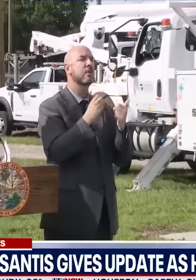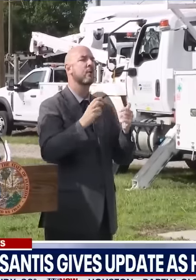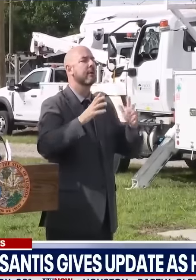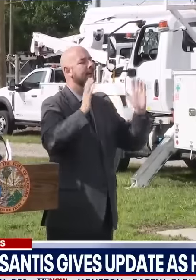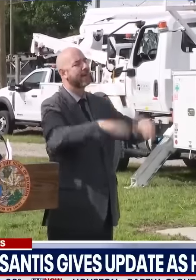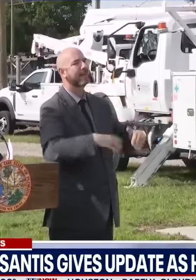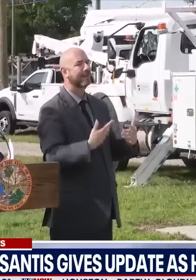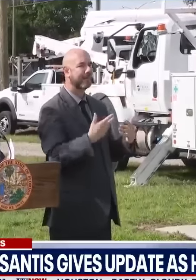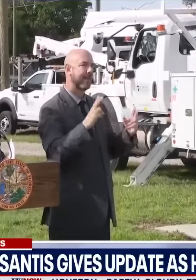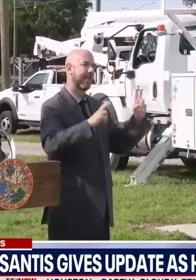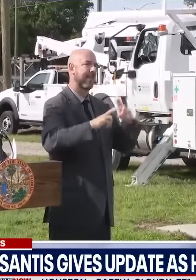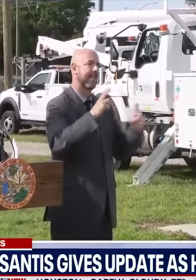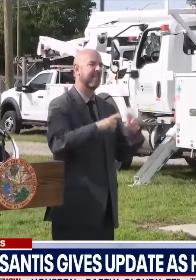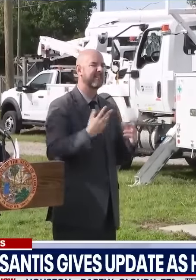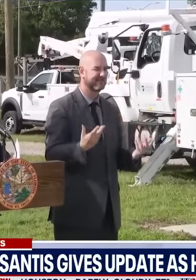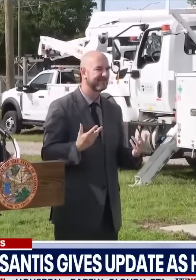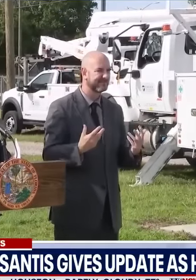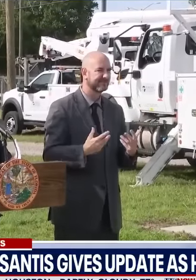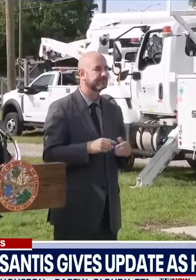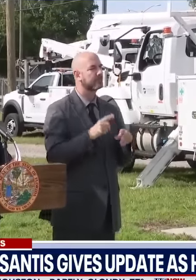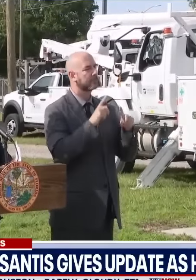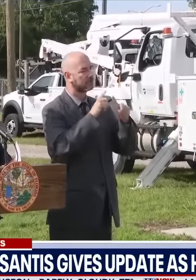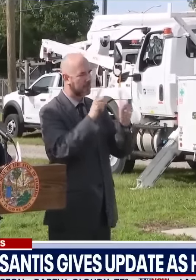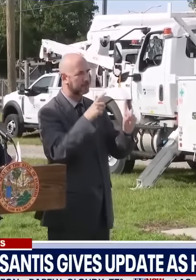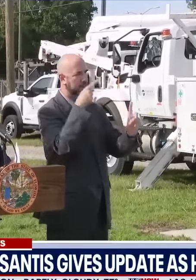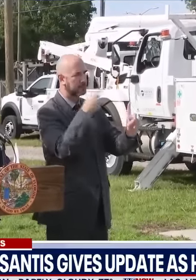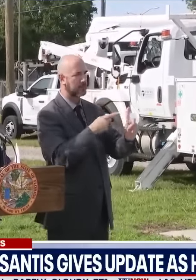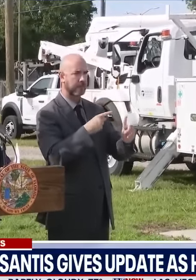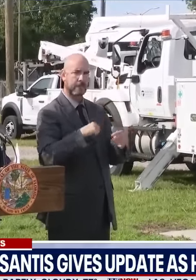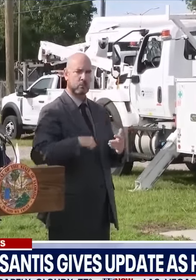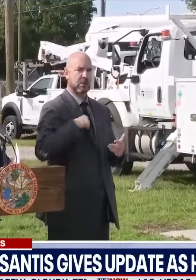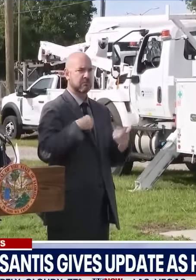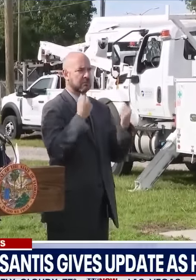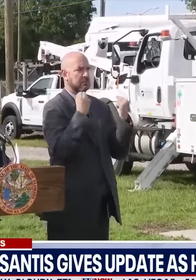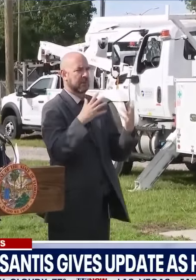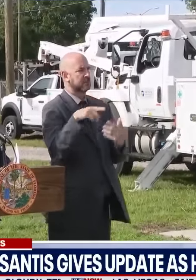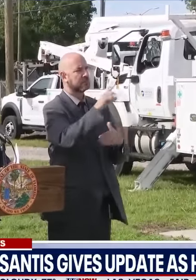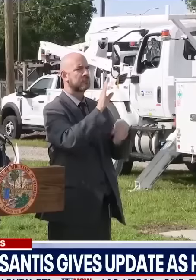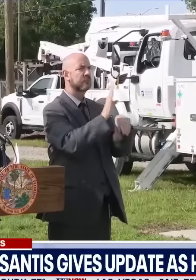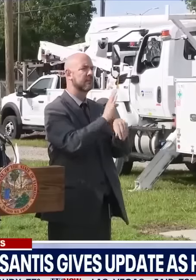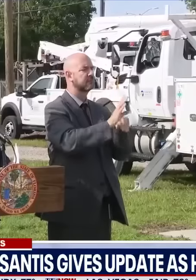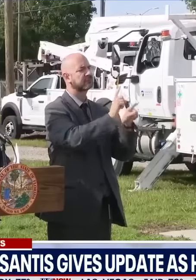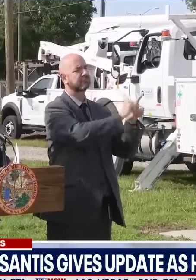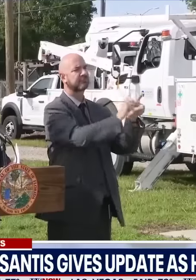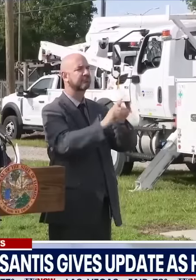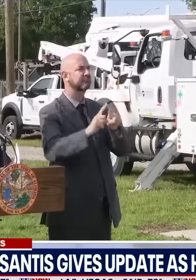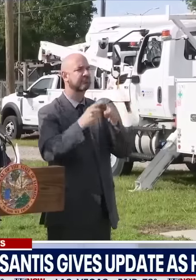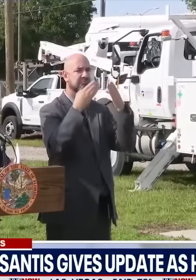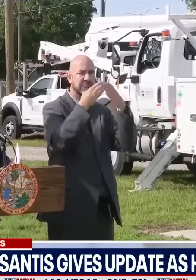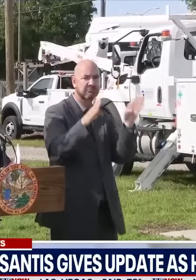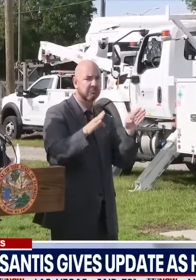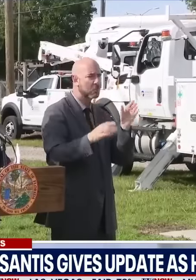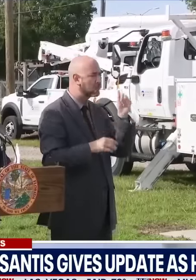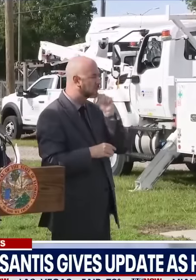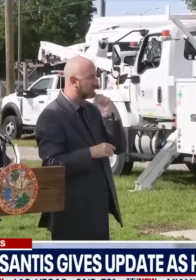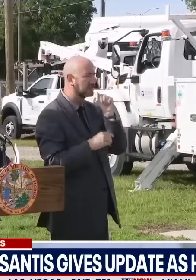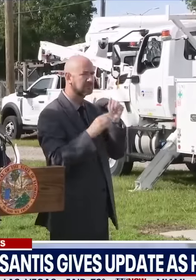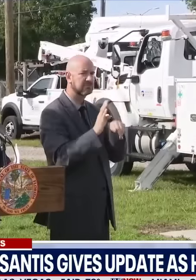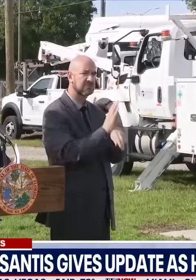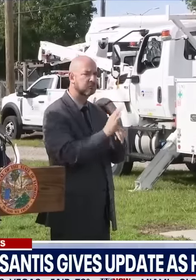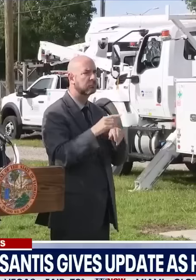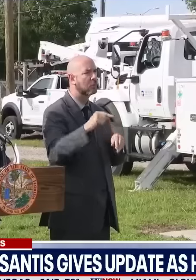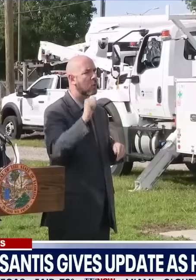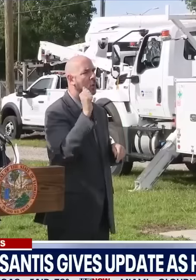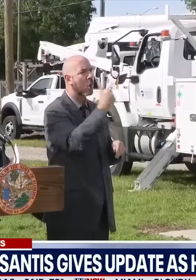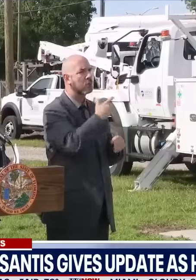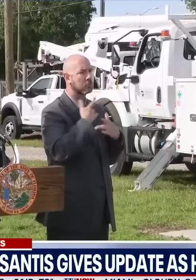people across the private sector, across various areas of government, mobilize very quickly when these storms are on the horizon